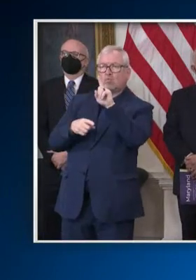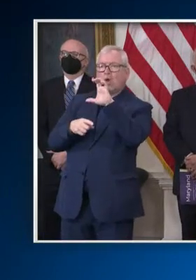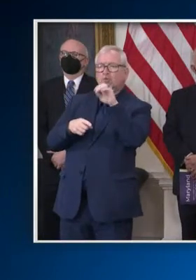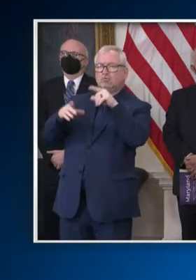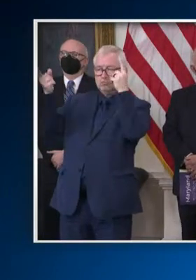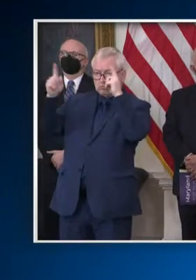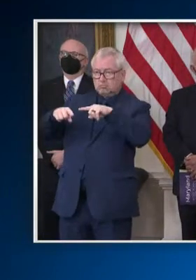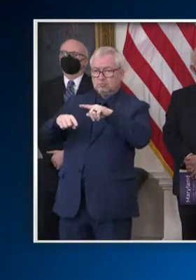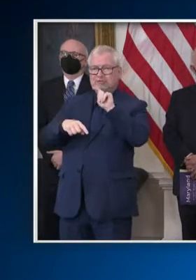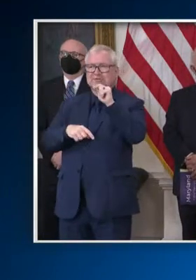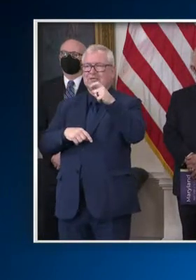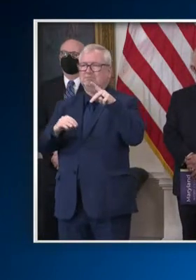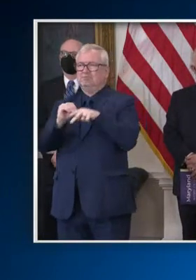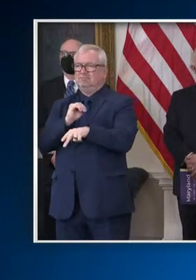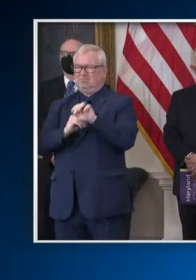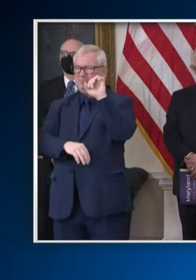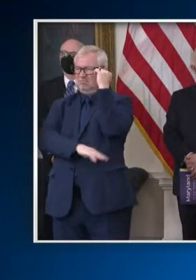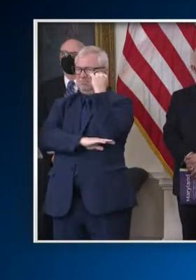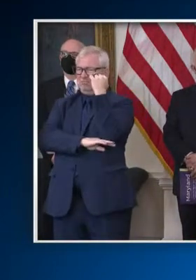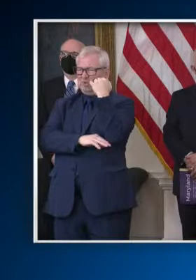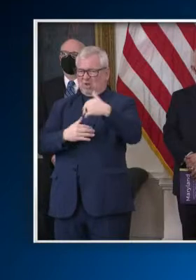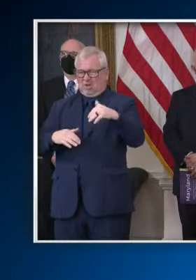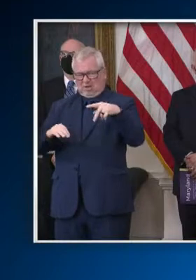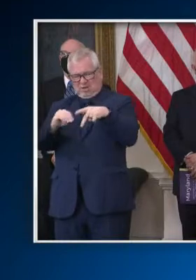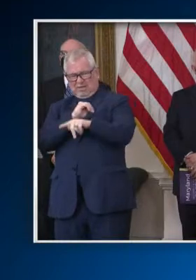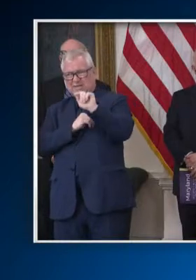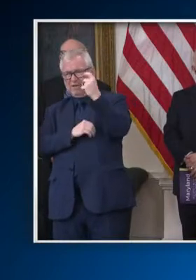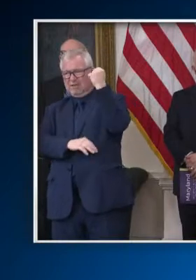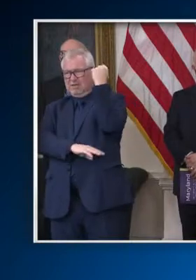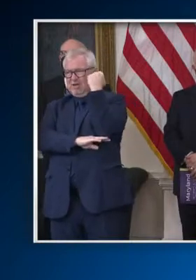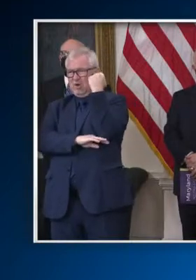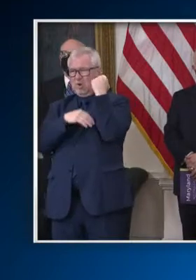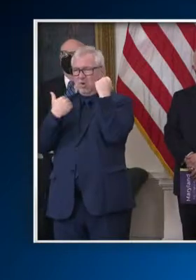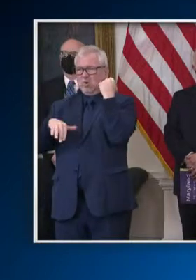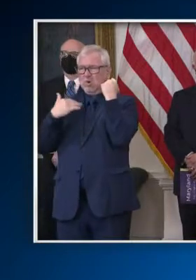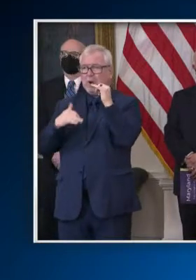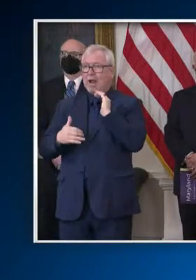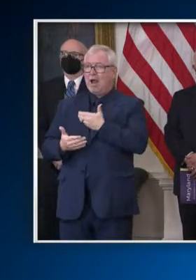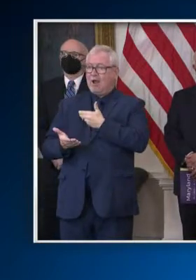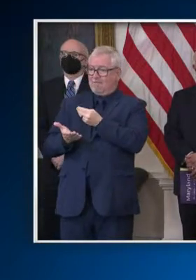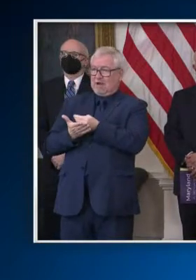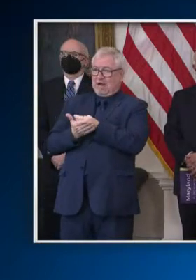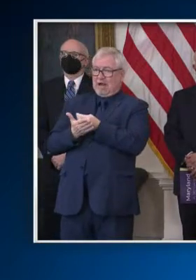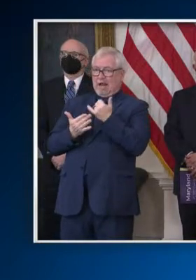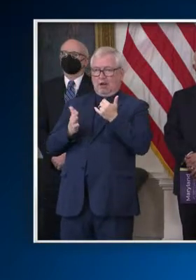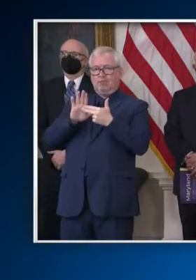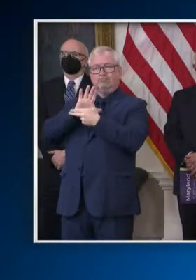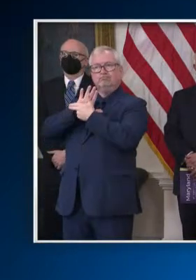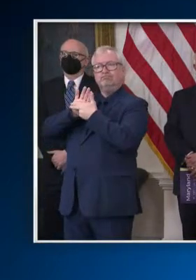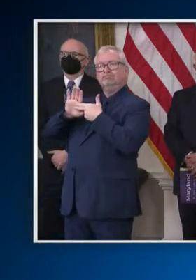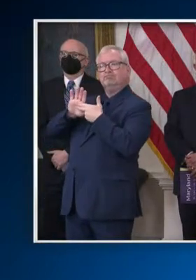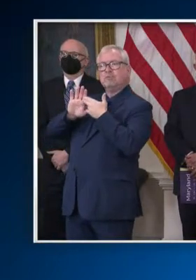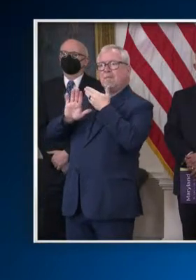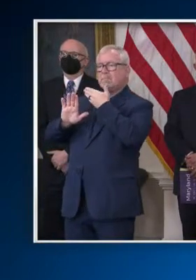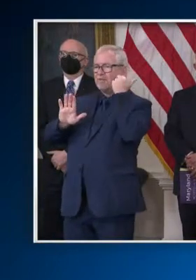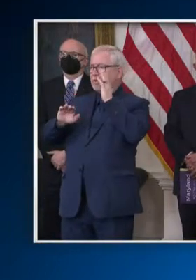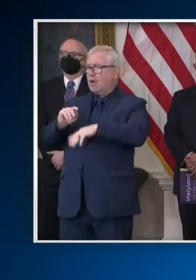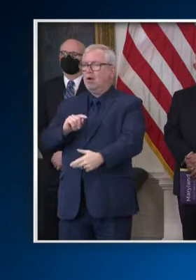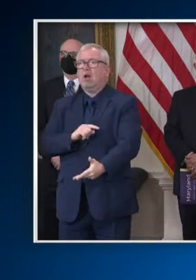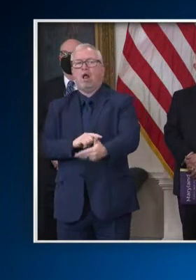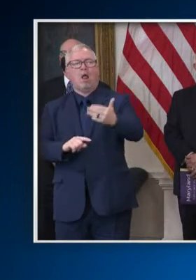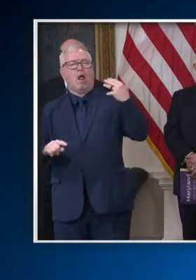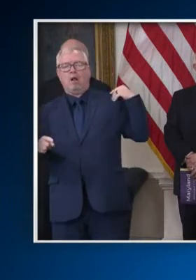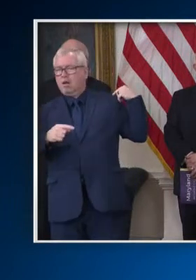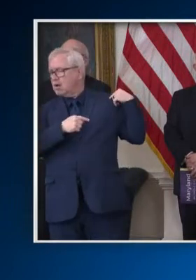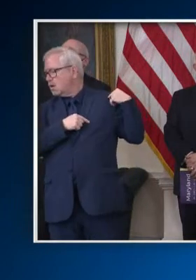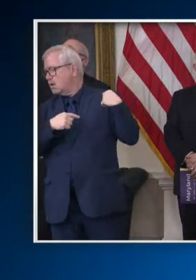Now the state is in even better financial shape than ever before, and with struggling families and retirees getting